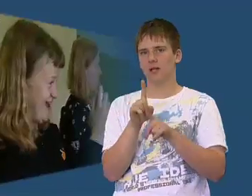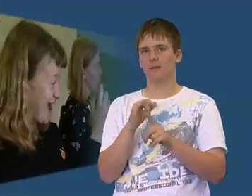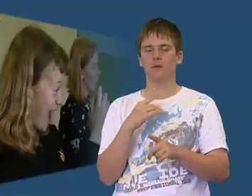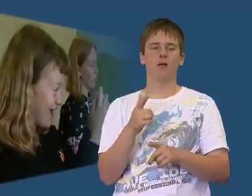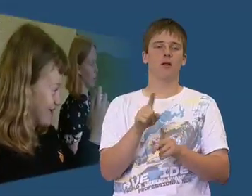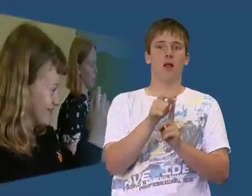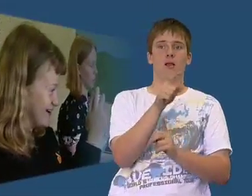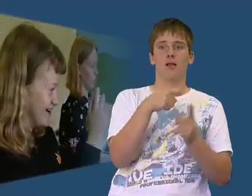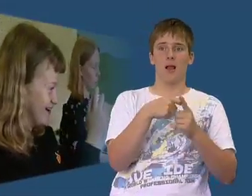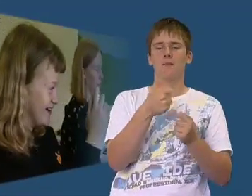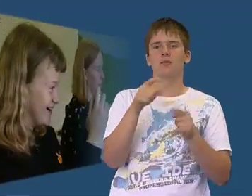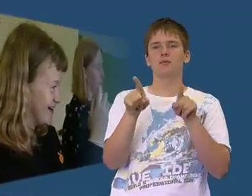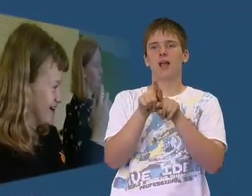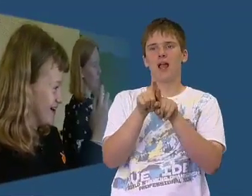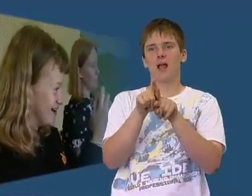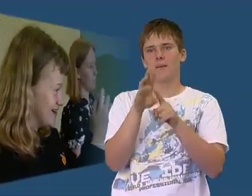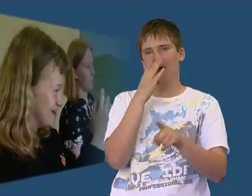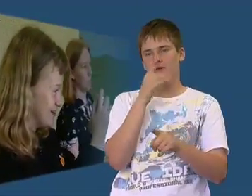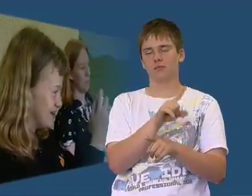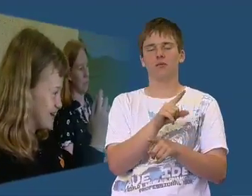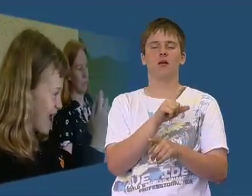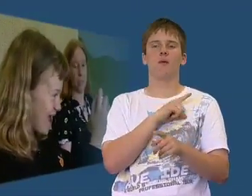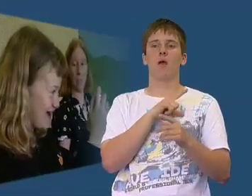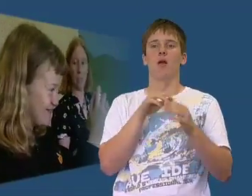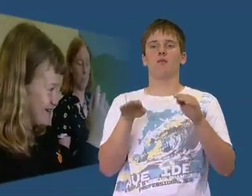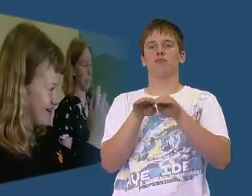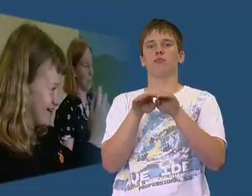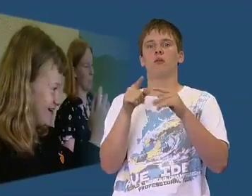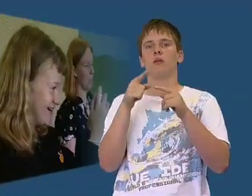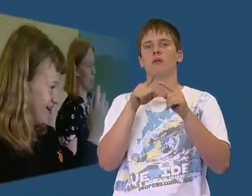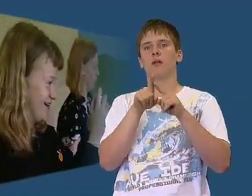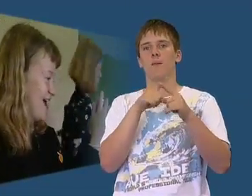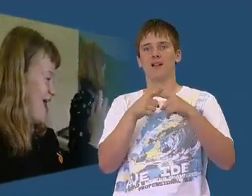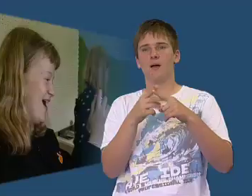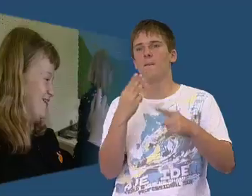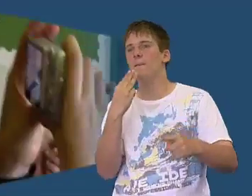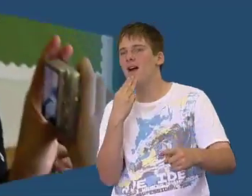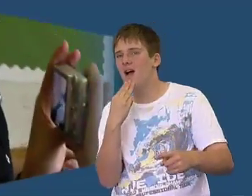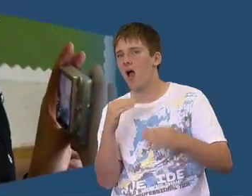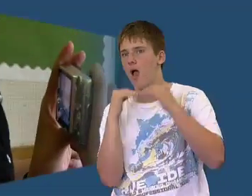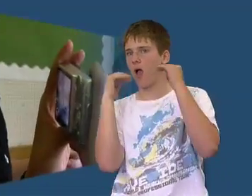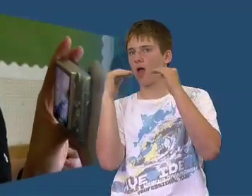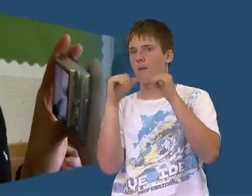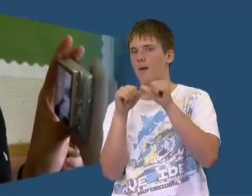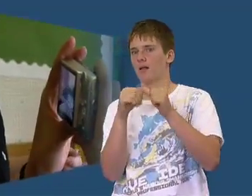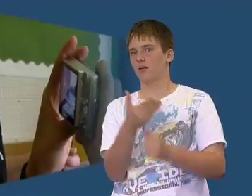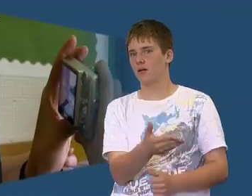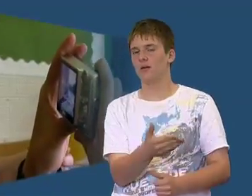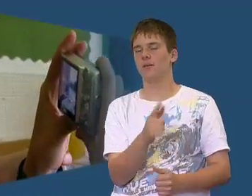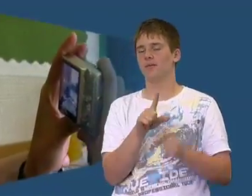Caelan? He was in a class with students of his own age. Caelan? But in English and Maths, they thought it would be better if he